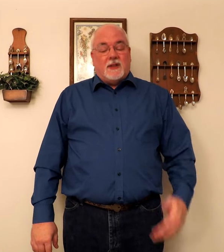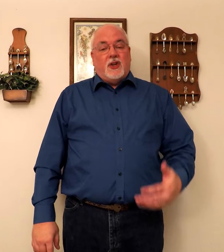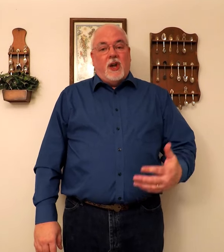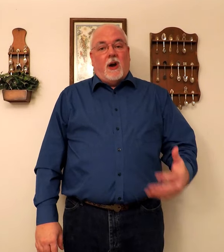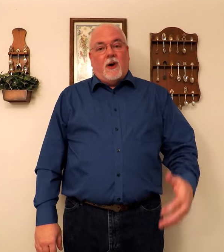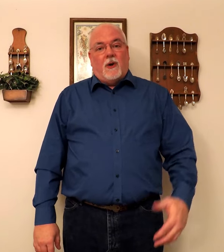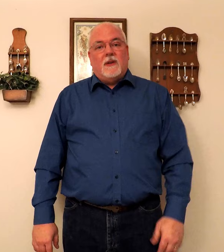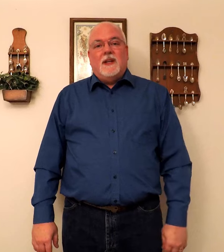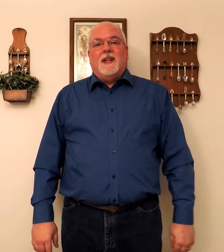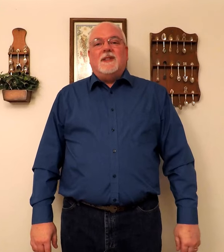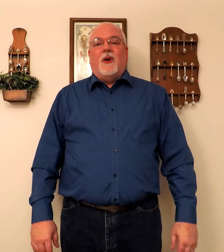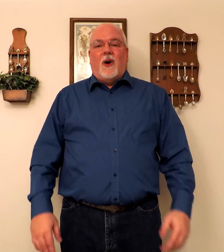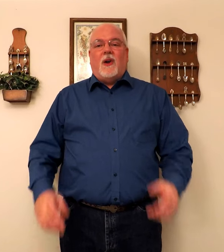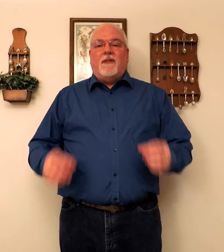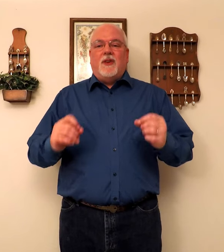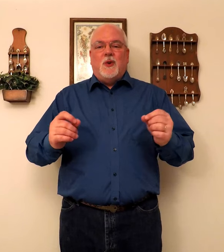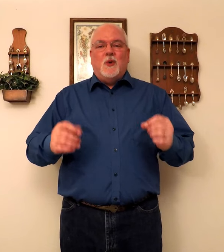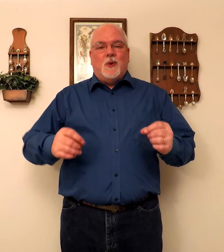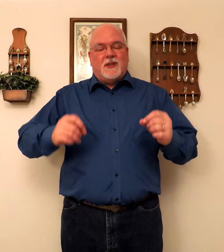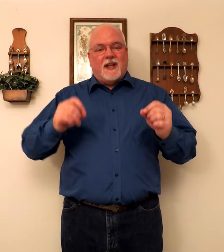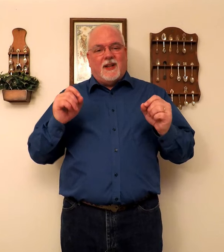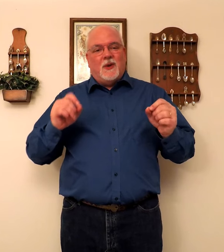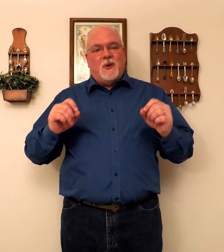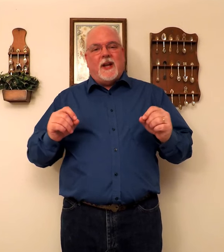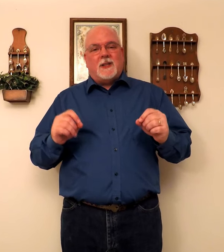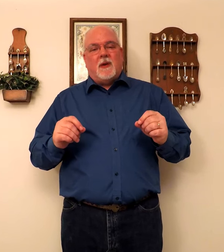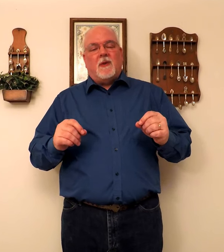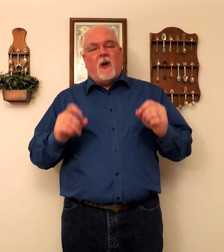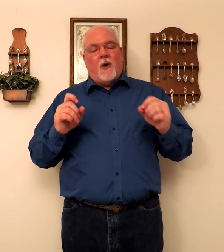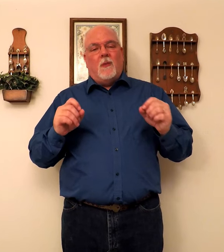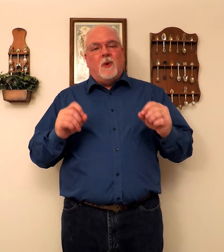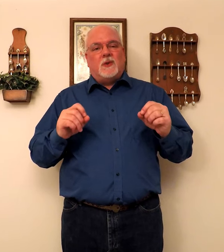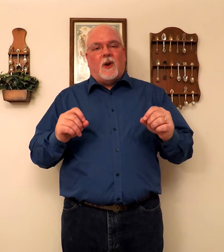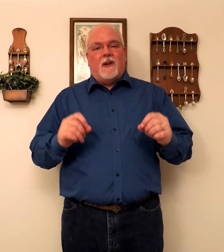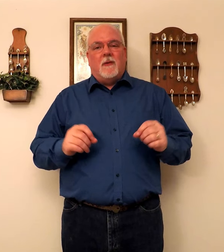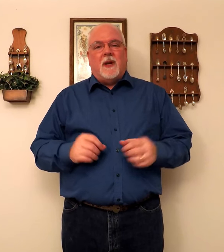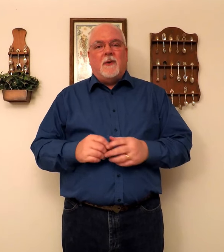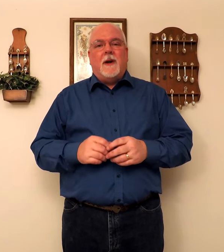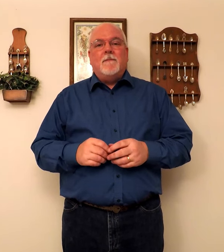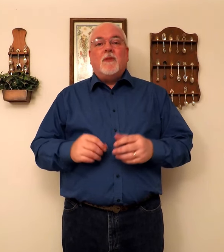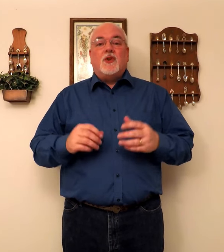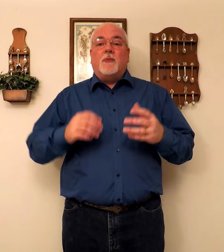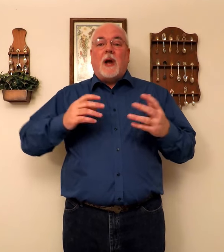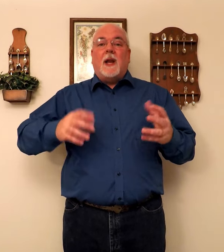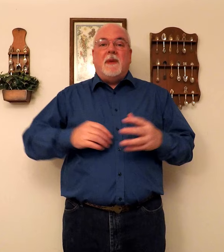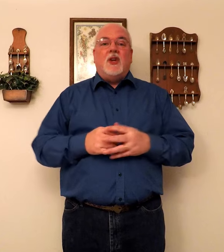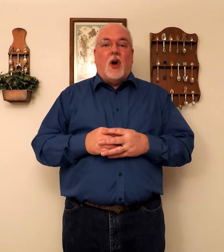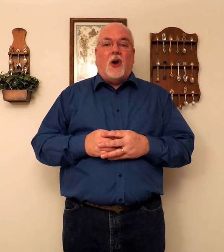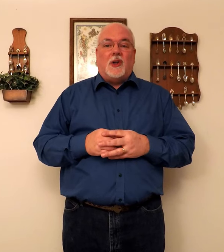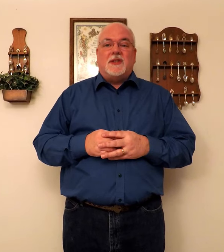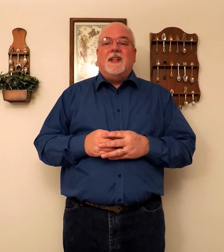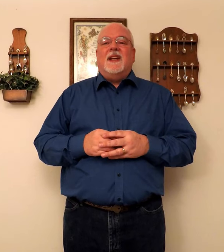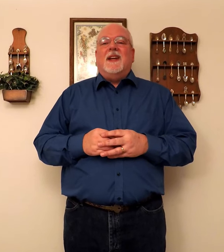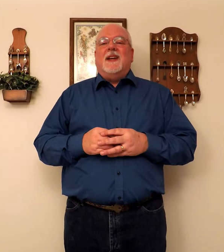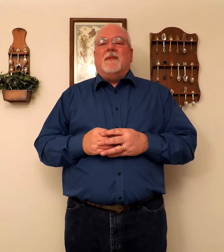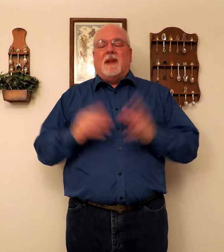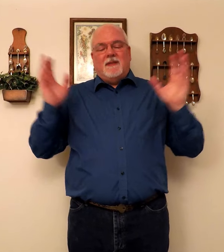it's y'all. So all of the yous in the New Testament, almost all of them anyway, should probably be y'alls. But